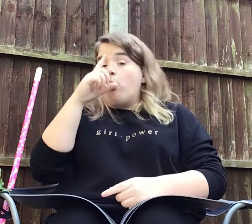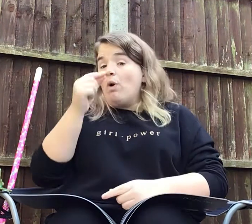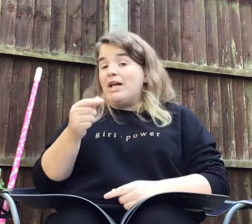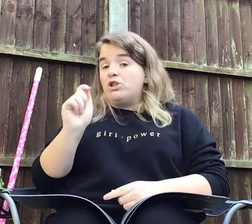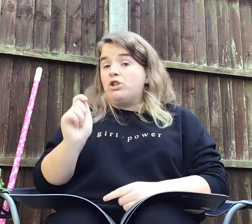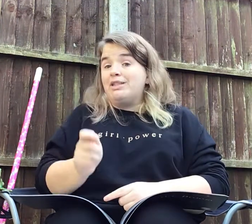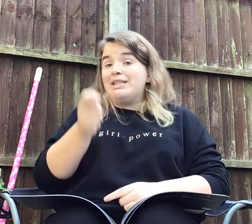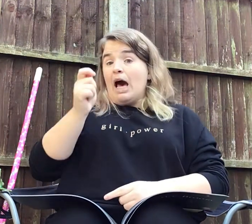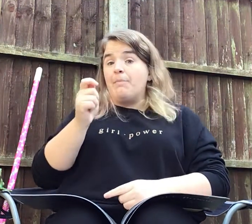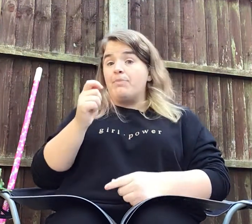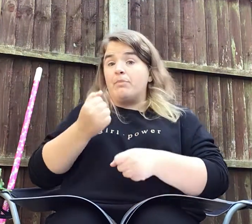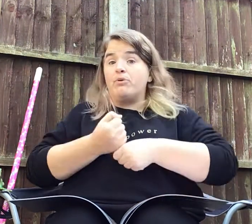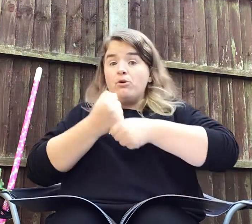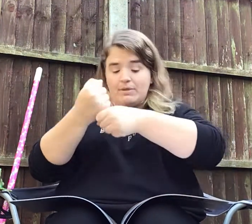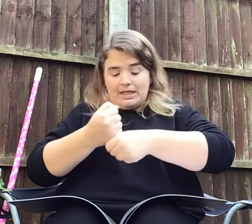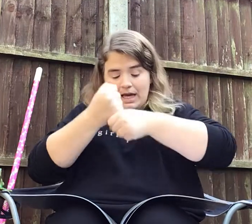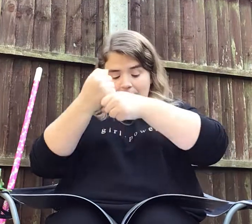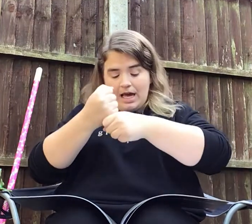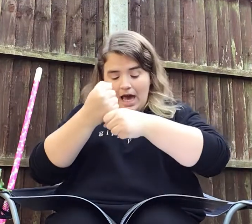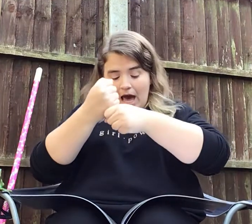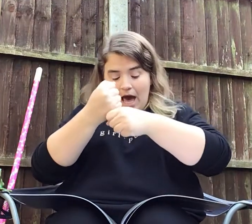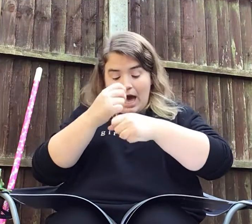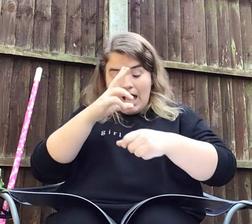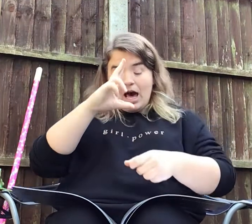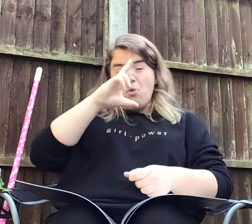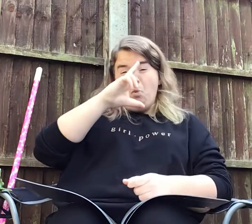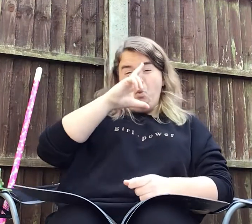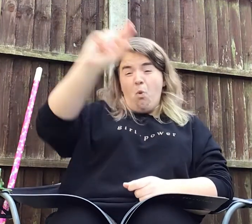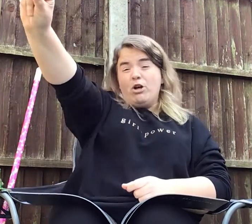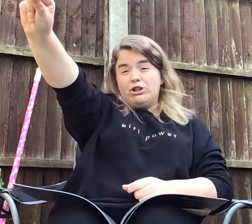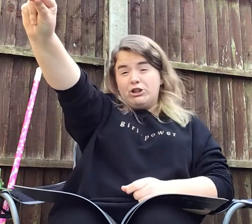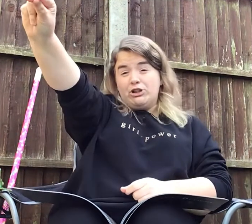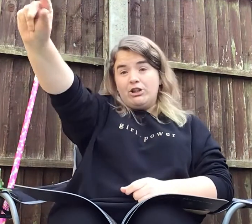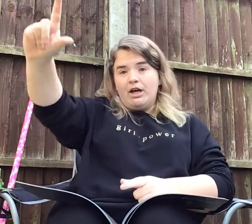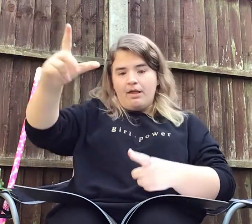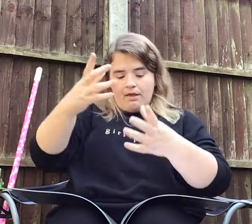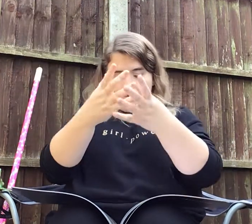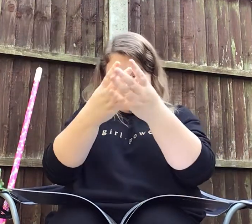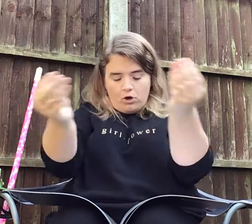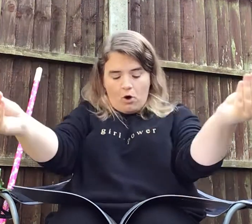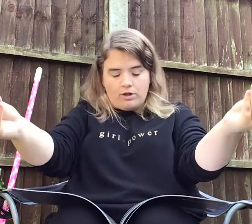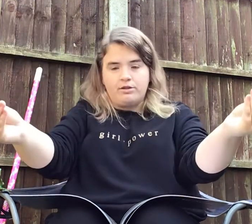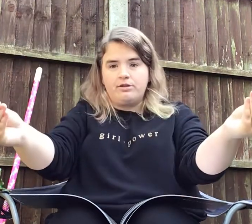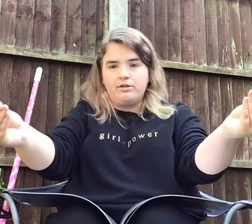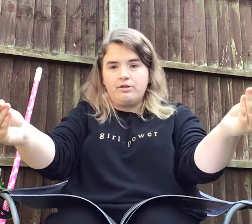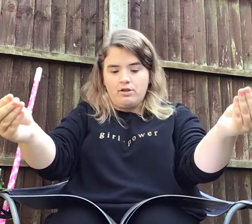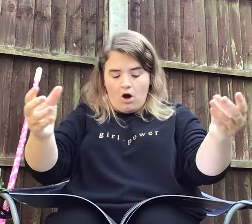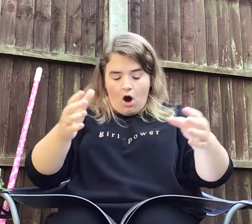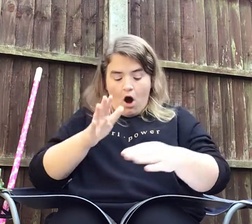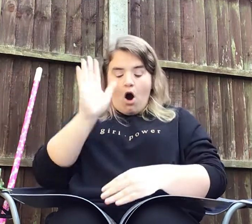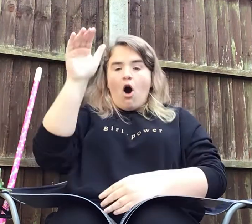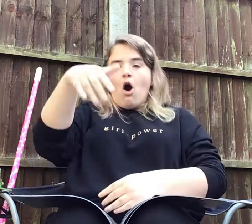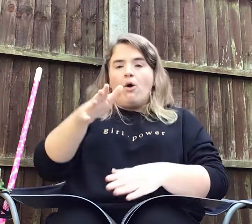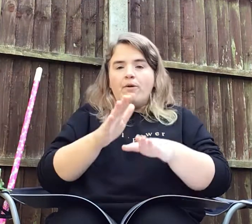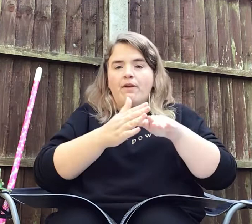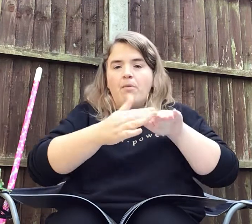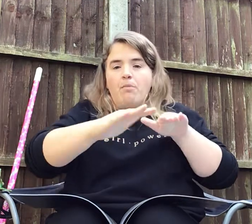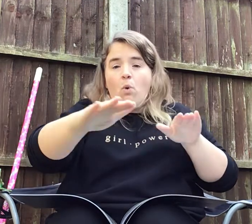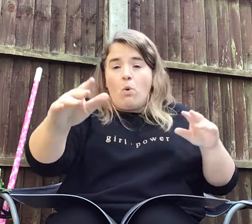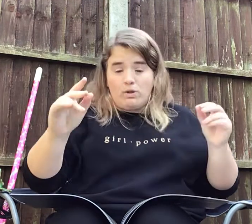witch tapped the broomstick and whoosh! They were gone. Over the moors